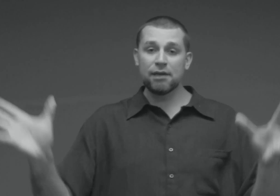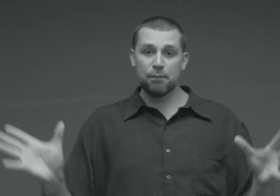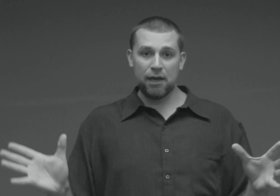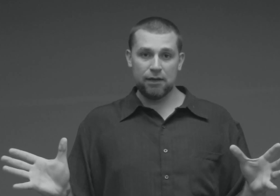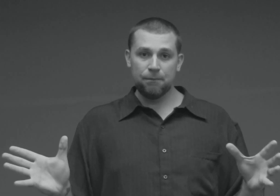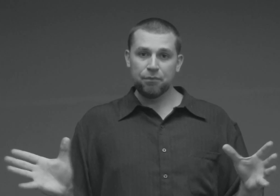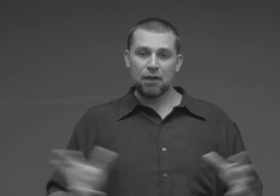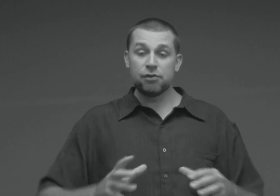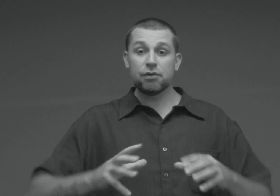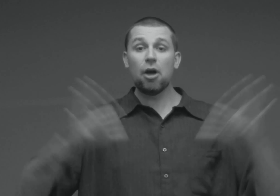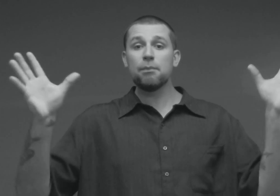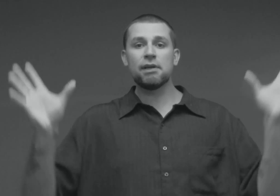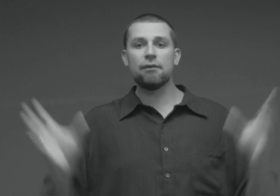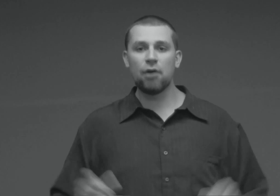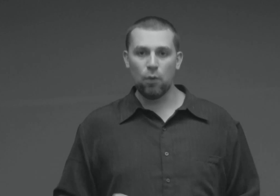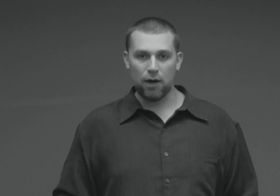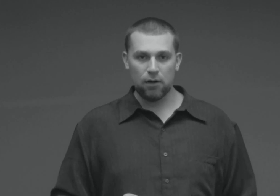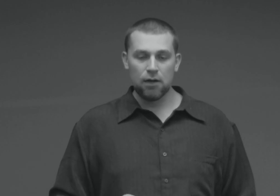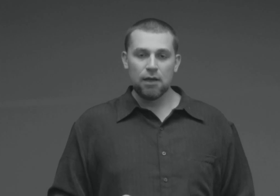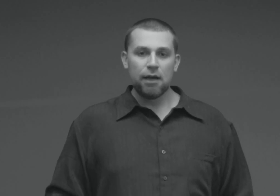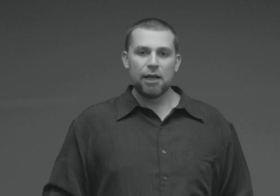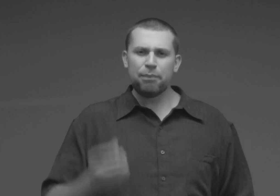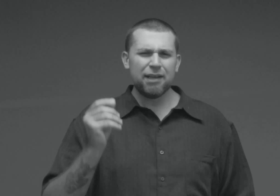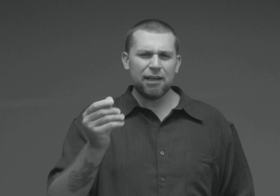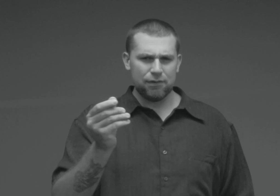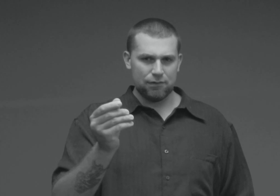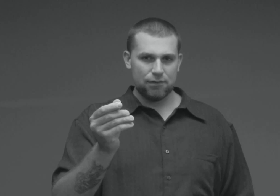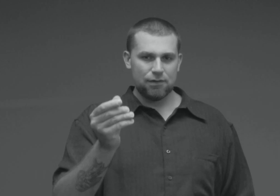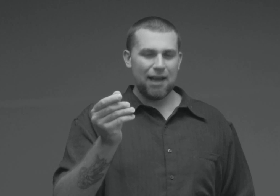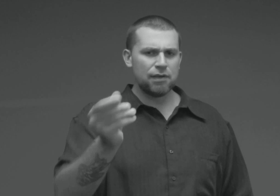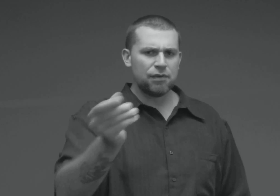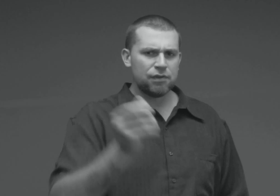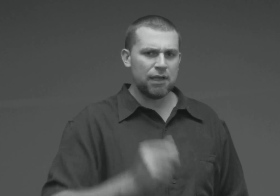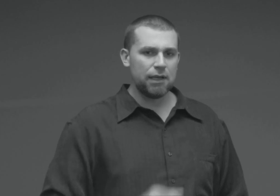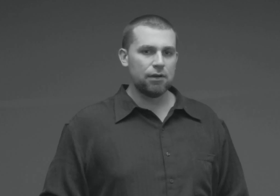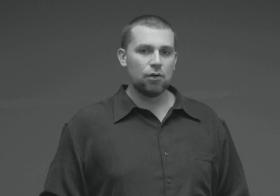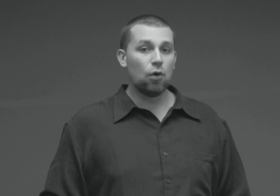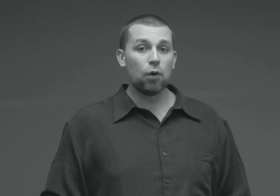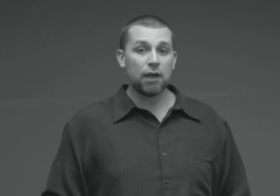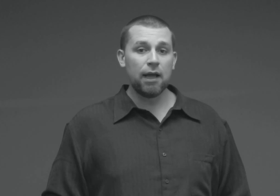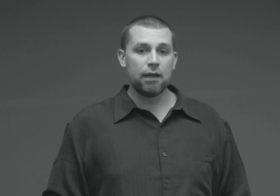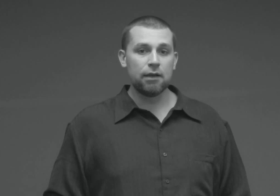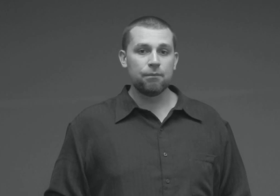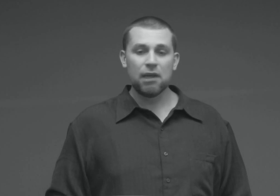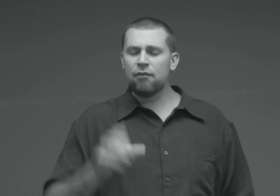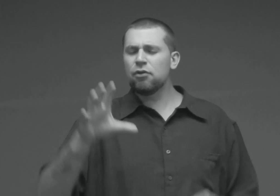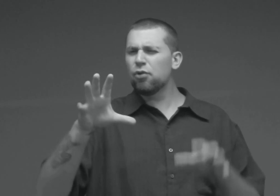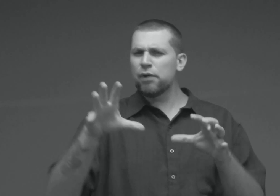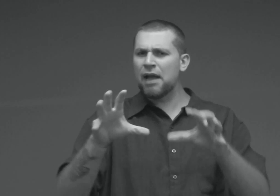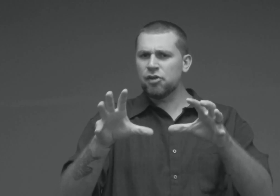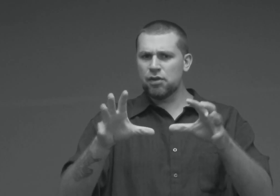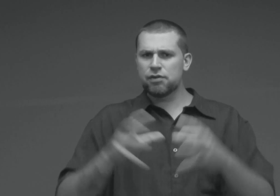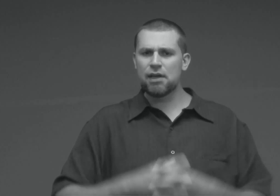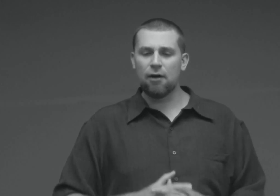has made just comes out of nowhere. It begins as a seed or an egg, even creation itself,